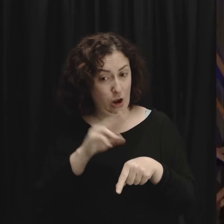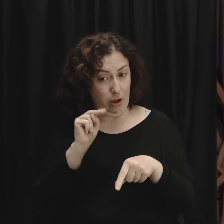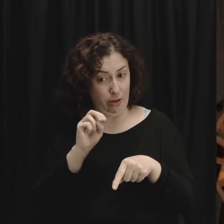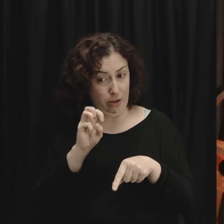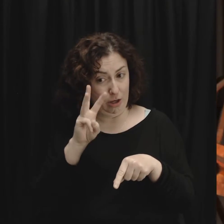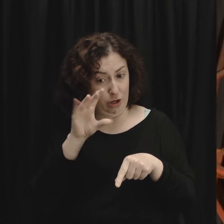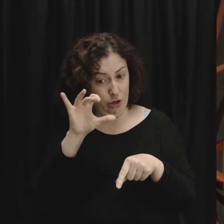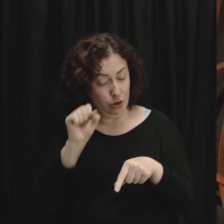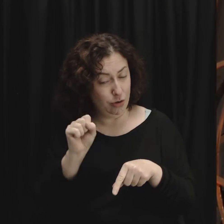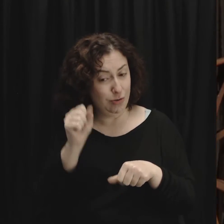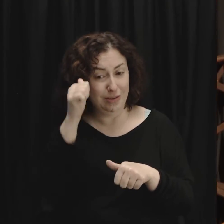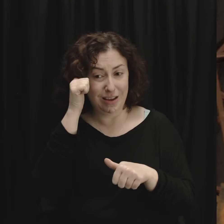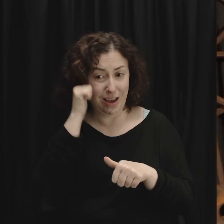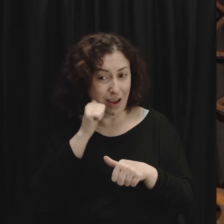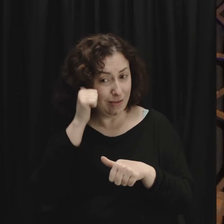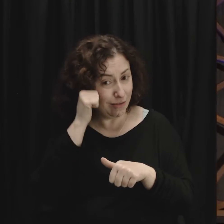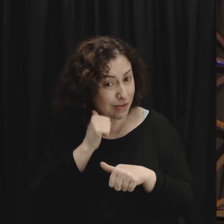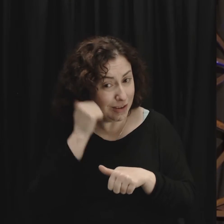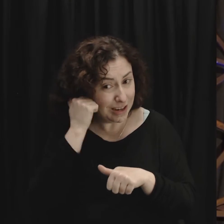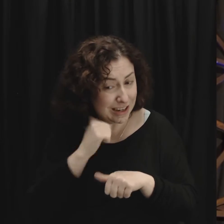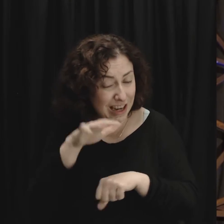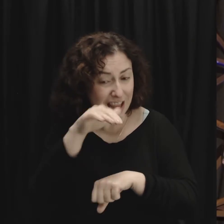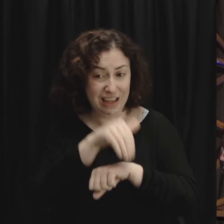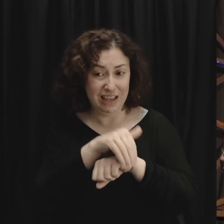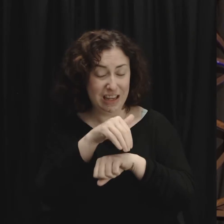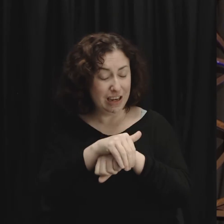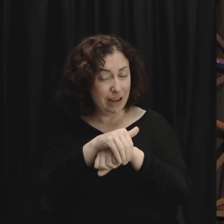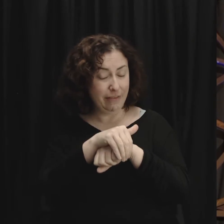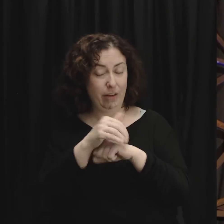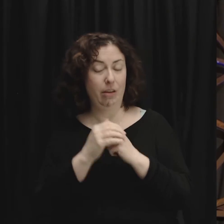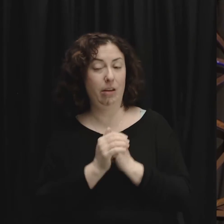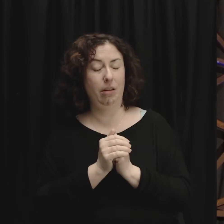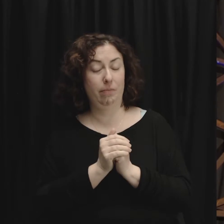deal with conflict other than physically assaulting somebody.